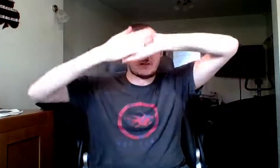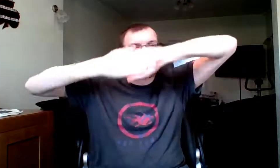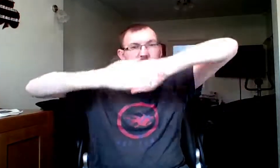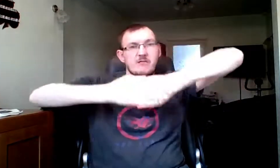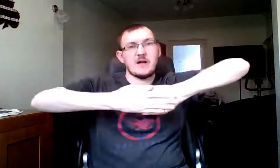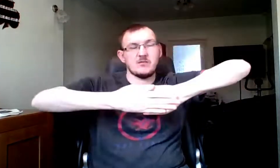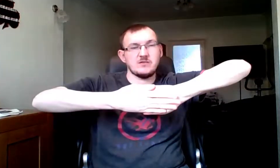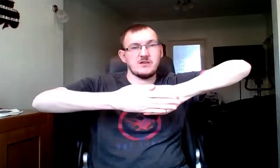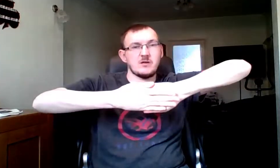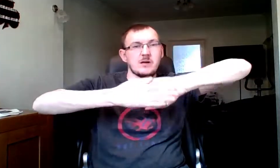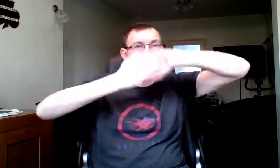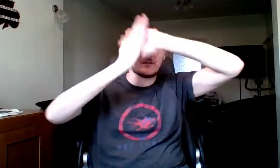way around you do it.